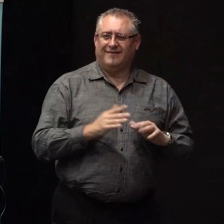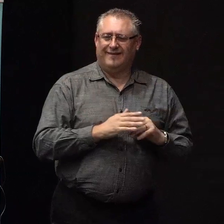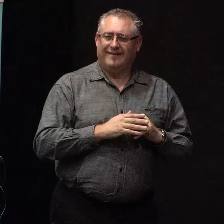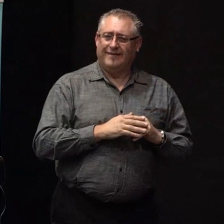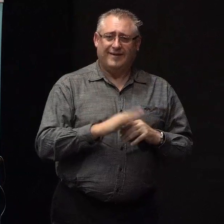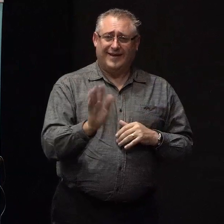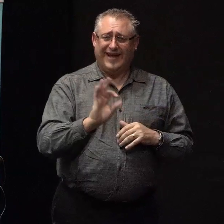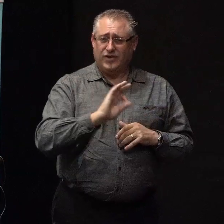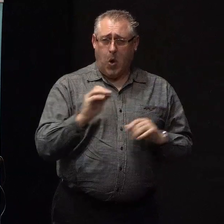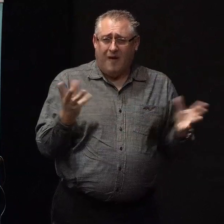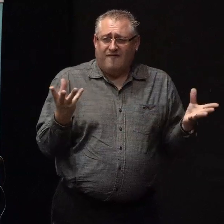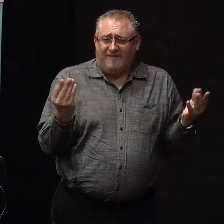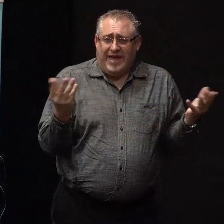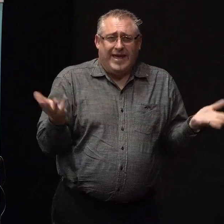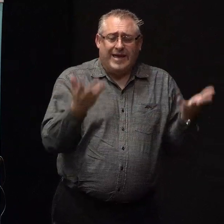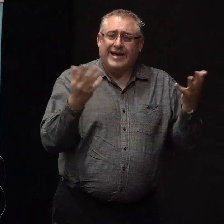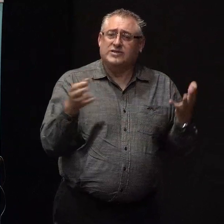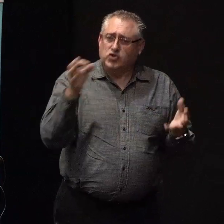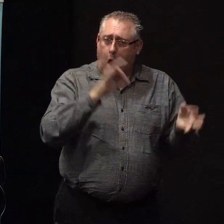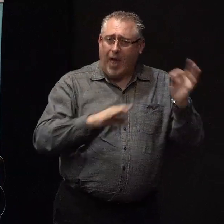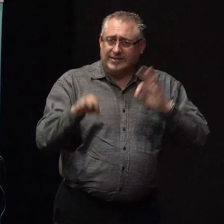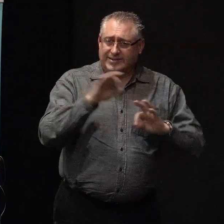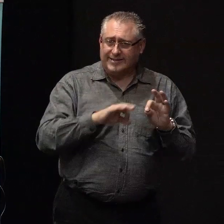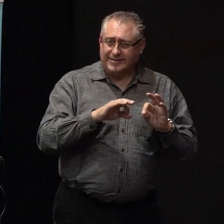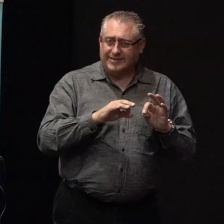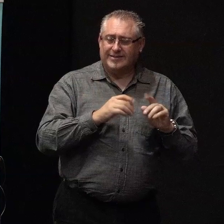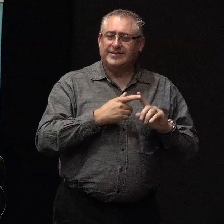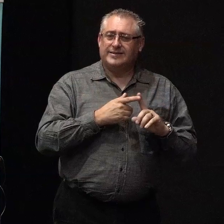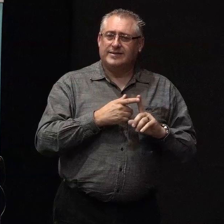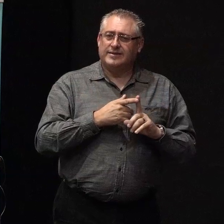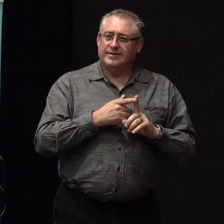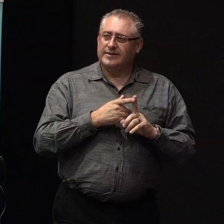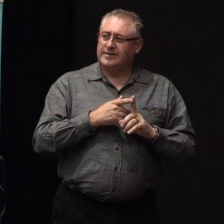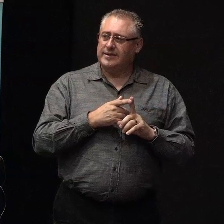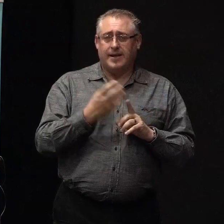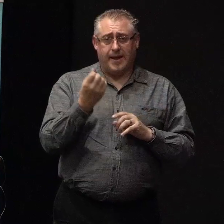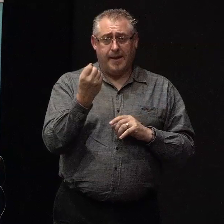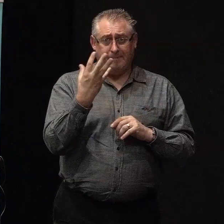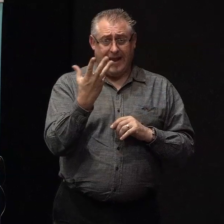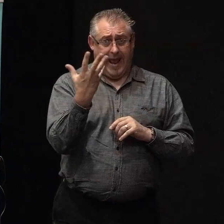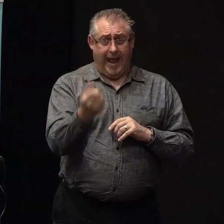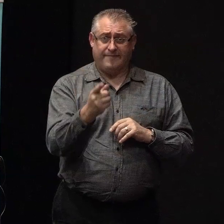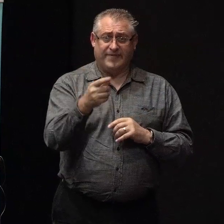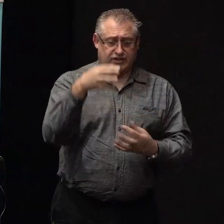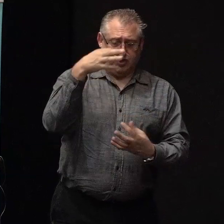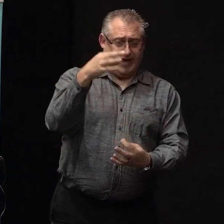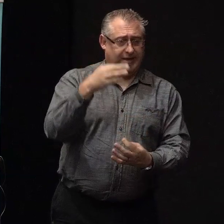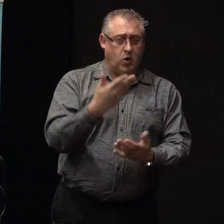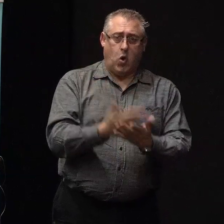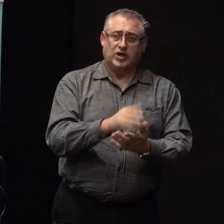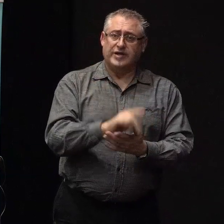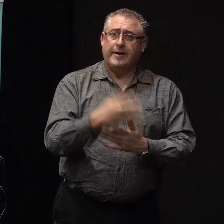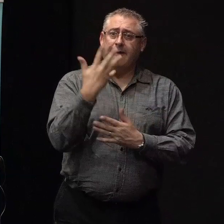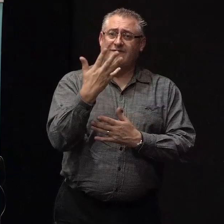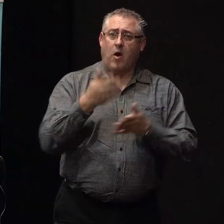It's not fluffy. It's science. So, many of you will have this sheet on your chair. This is the five